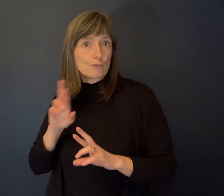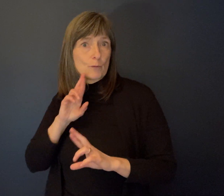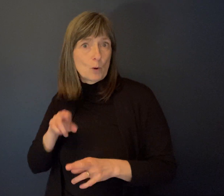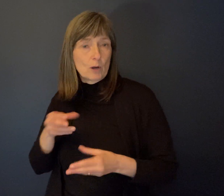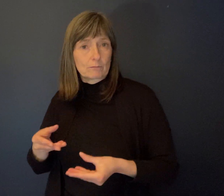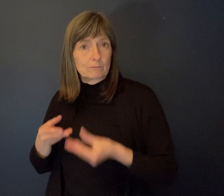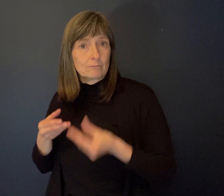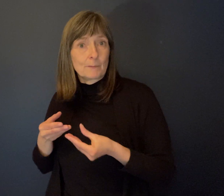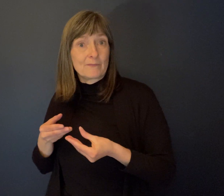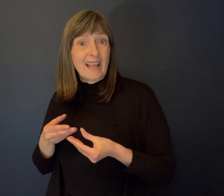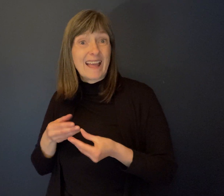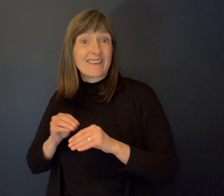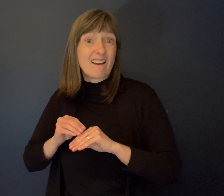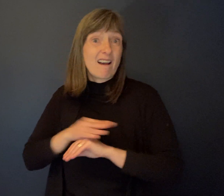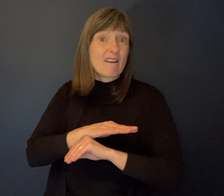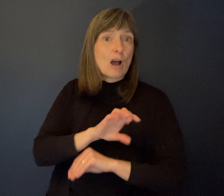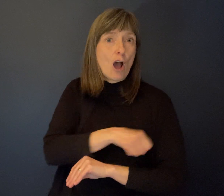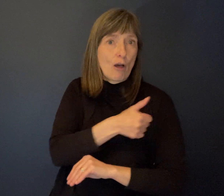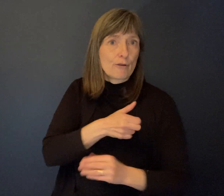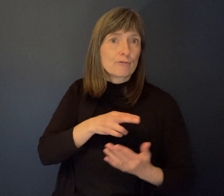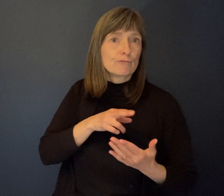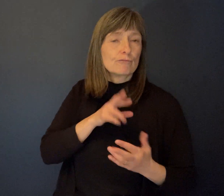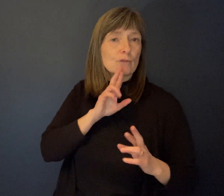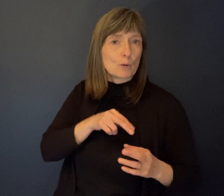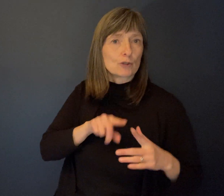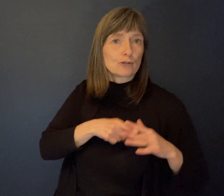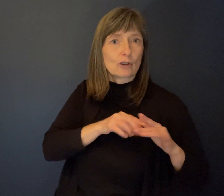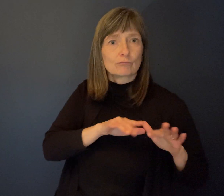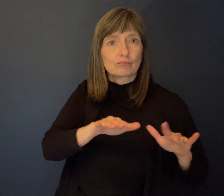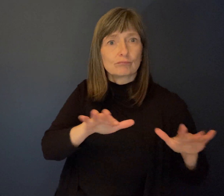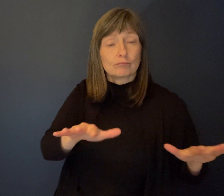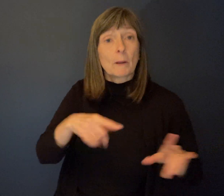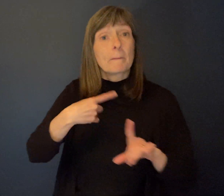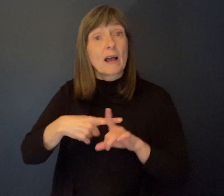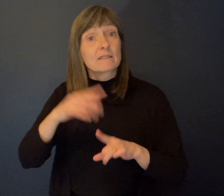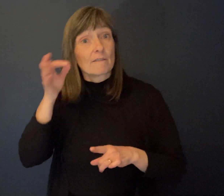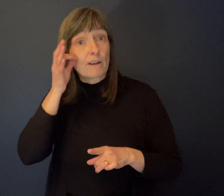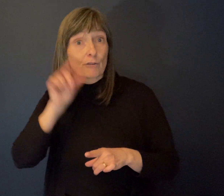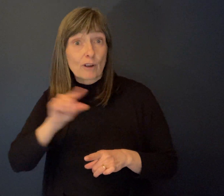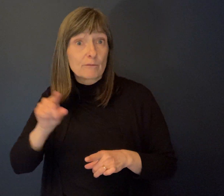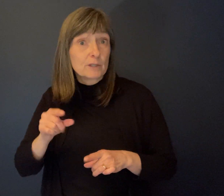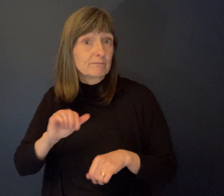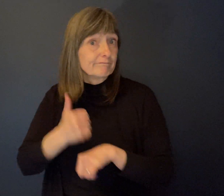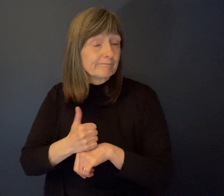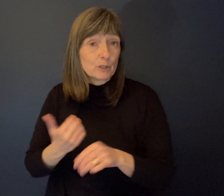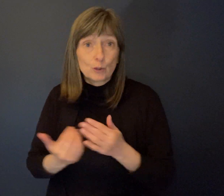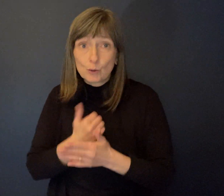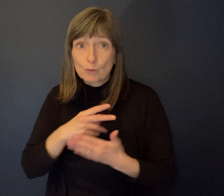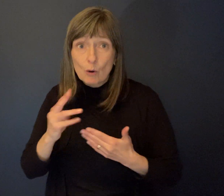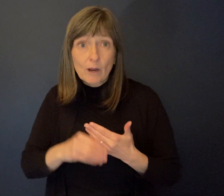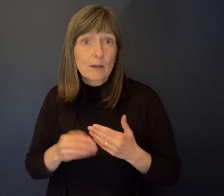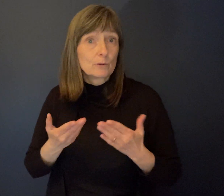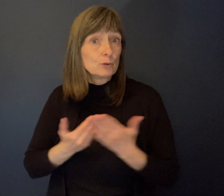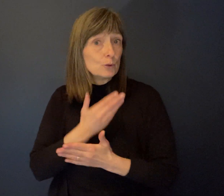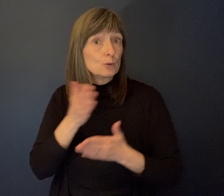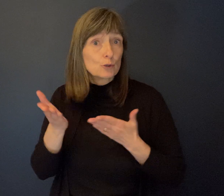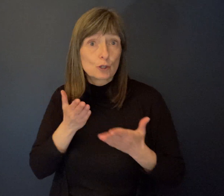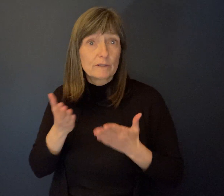things when the federal government does new programs, new services. And yes, it did a lot of that. That was one thing that I really see as being